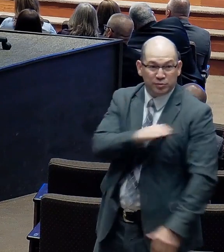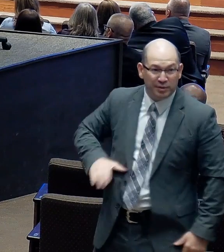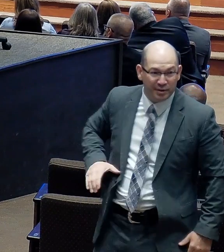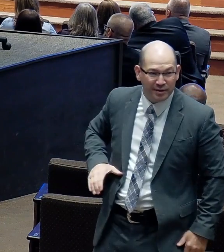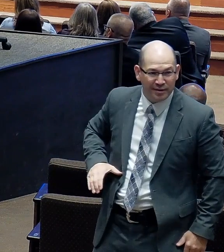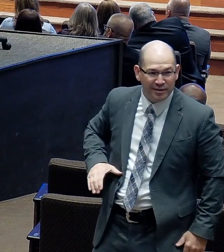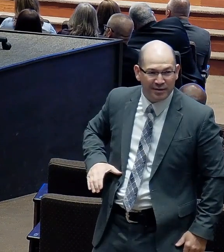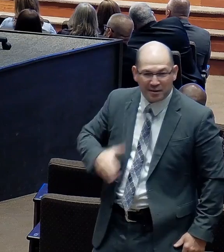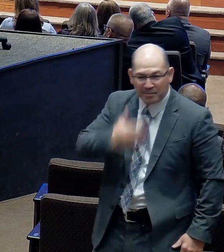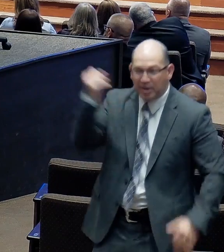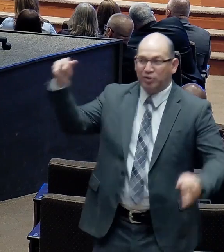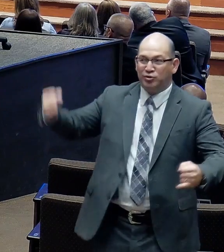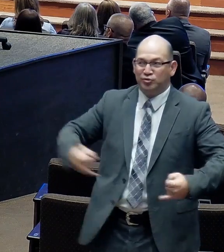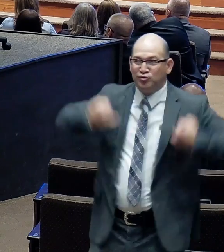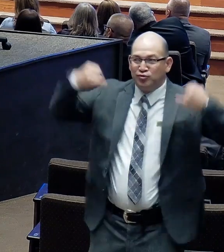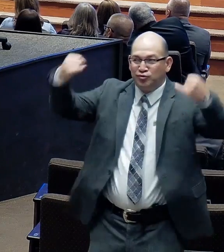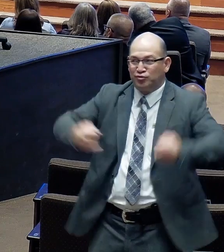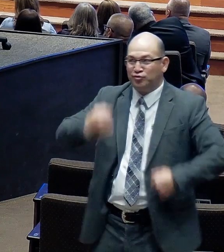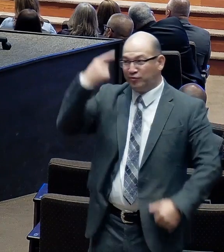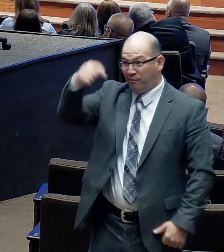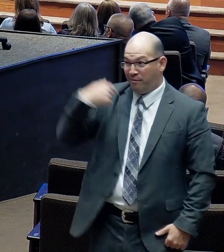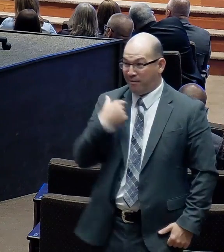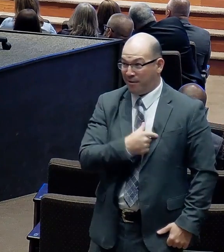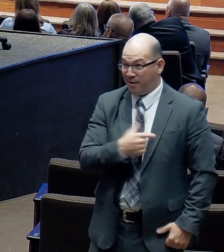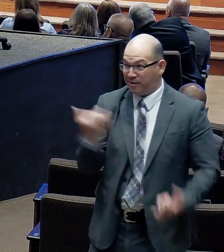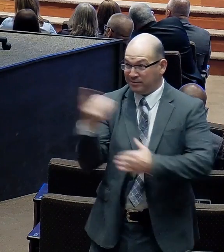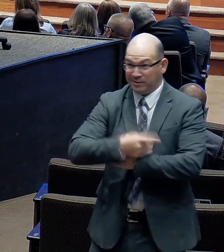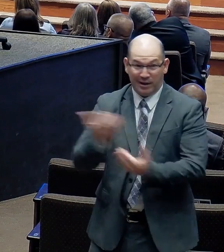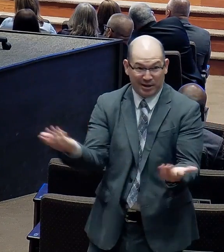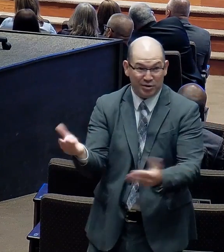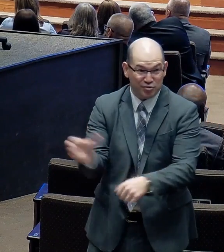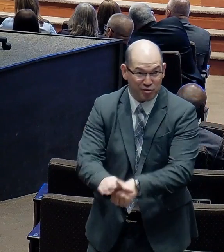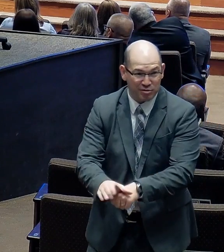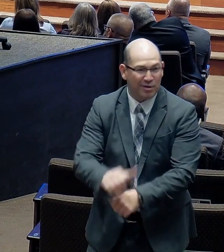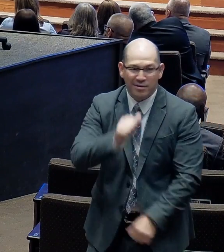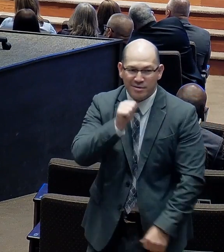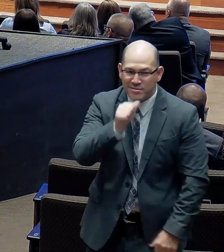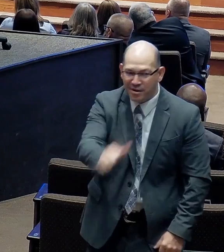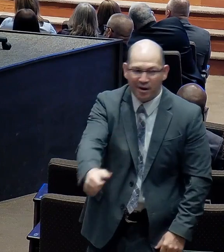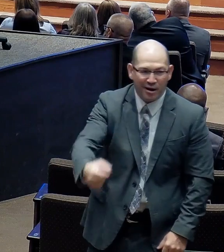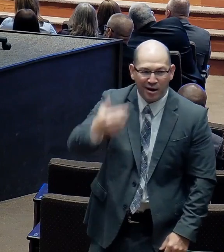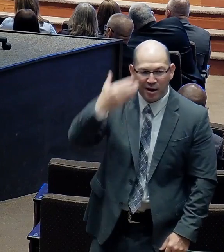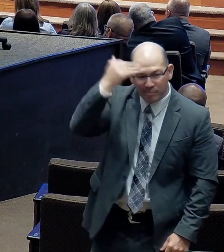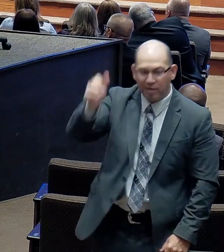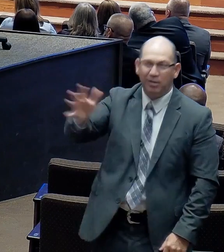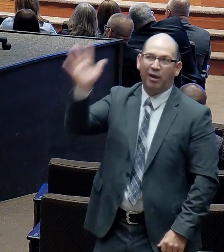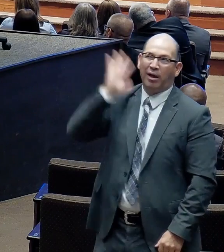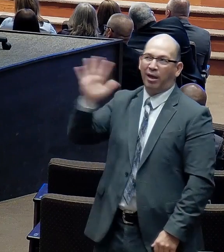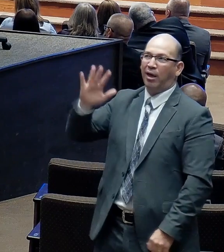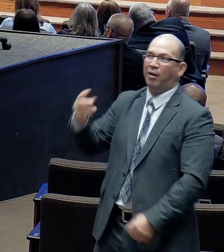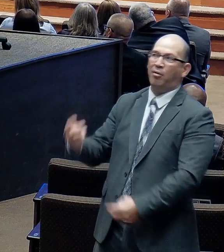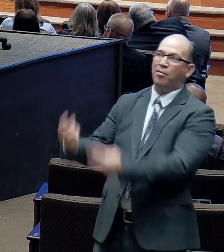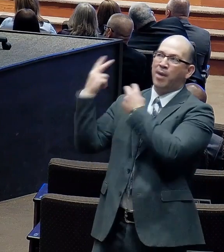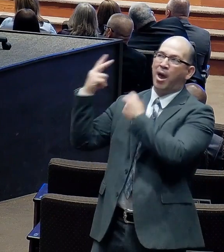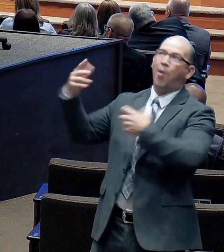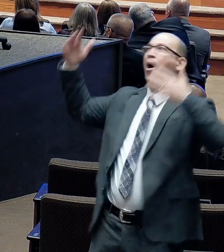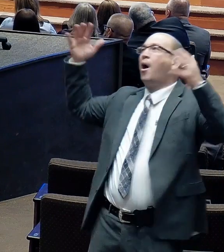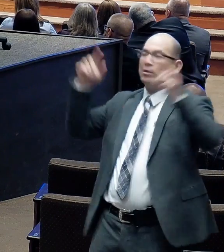Baptist Church today. Would not be all of the festivities. That we're going to have. But it would be knowing. That you have trusted